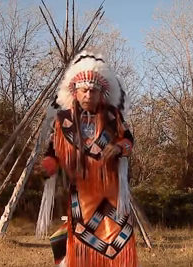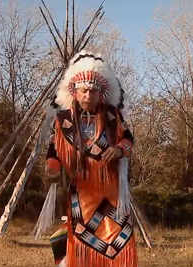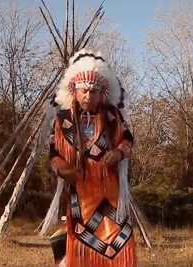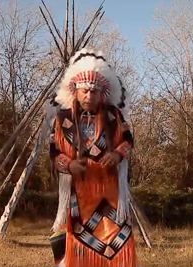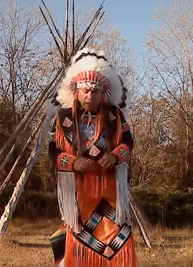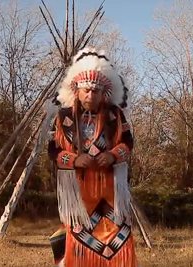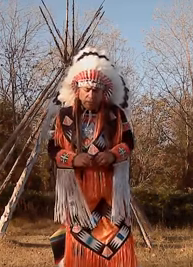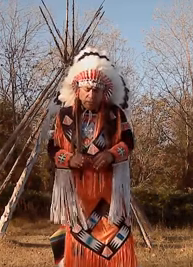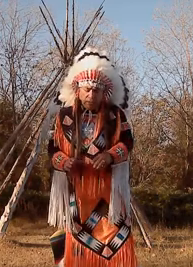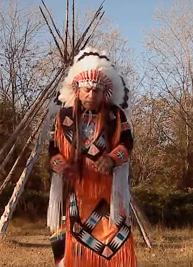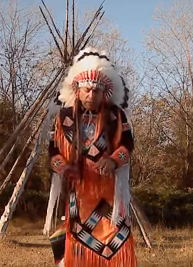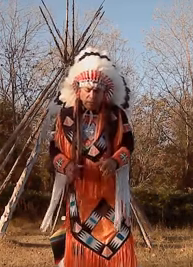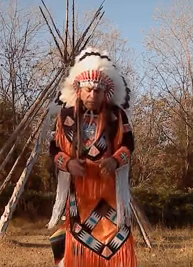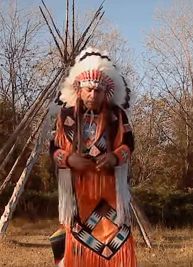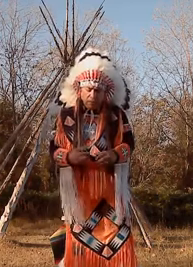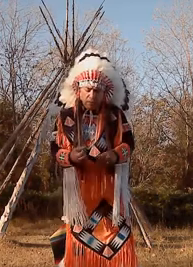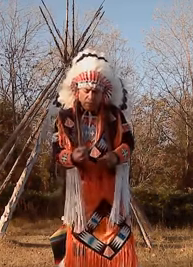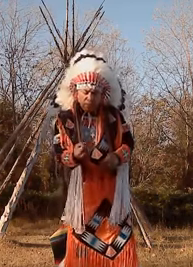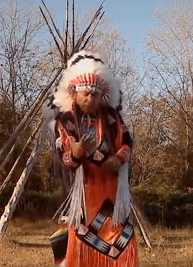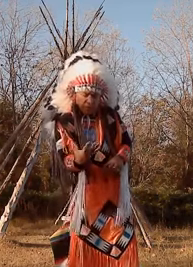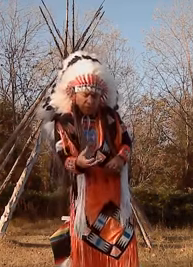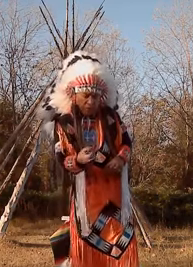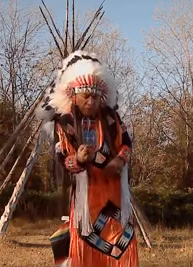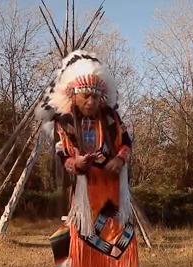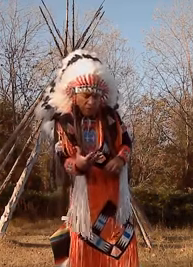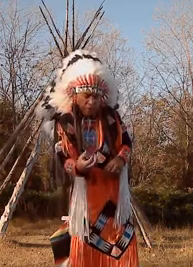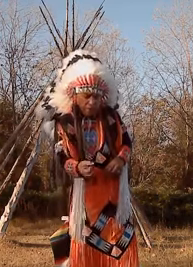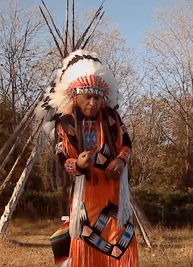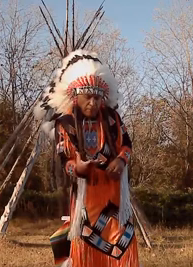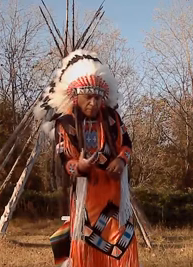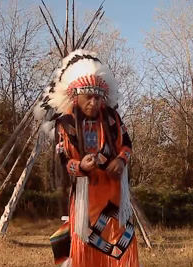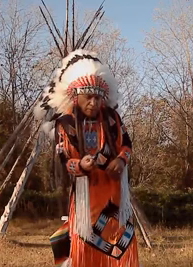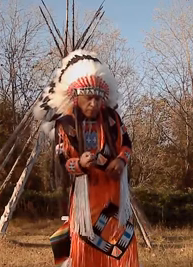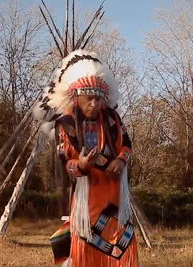uh fire comes up